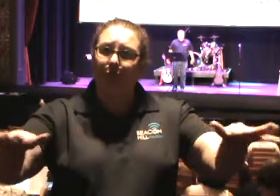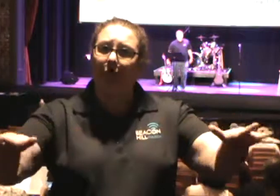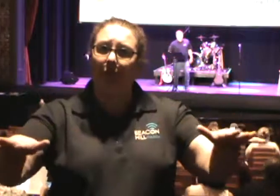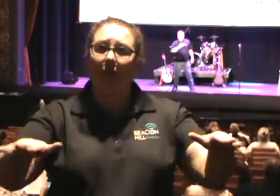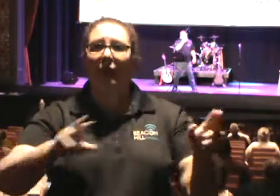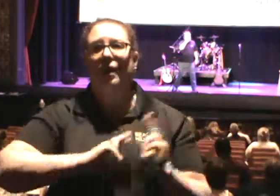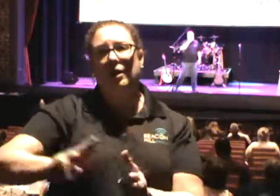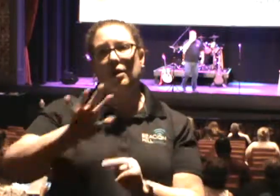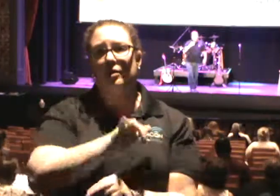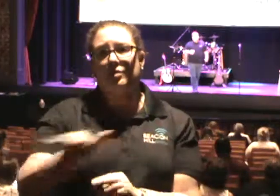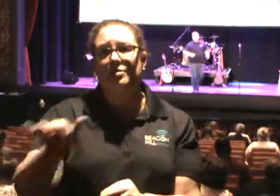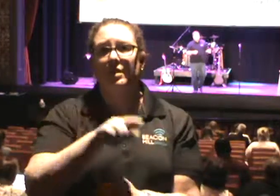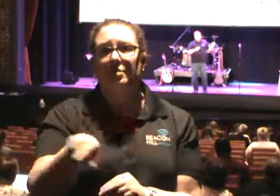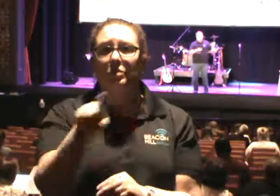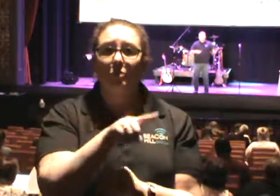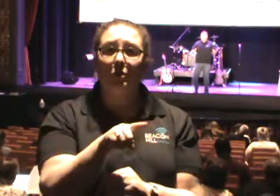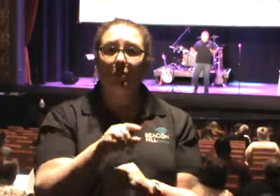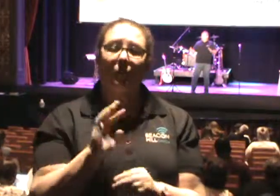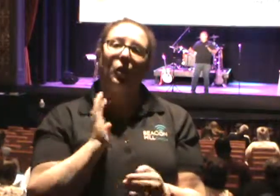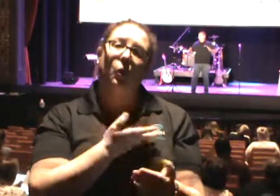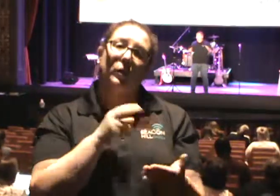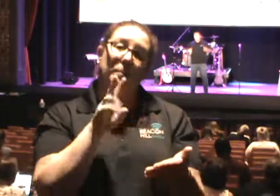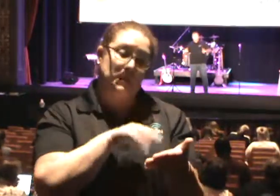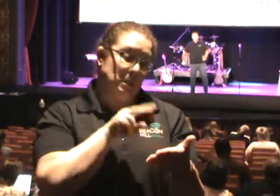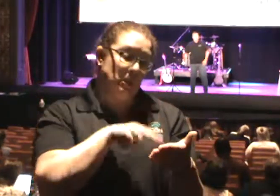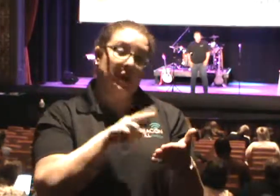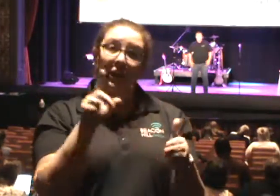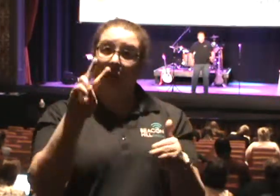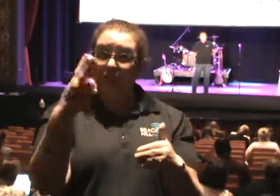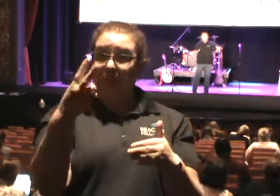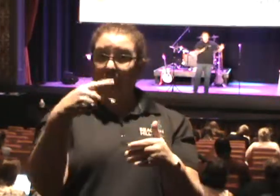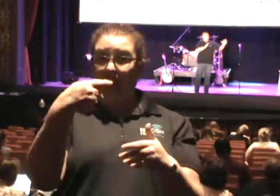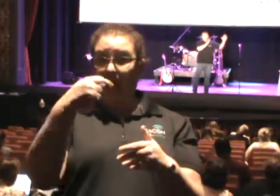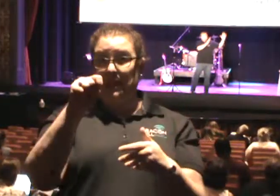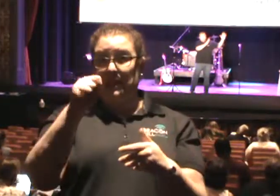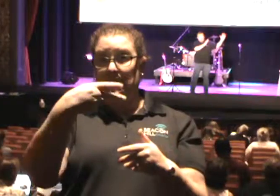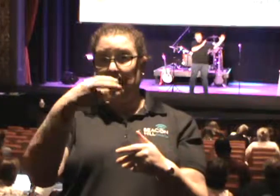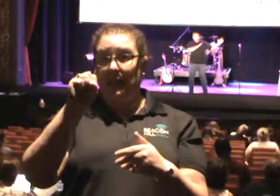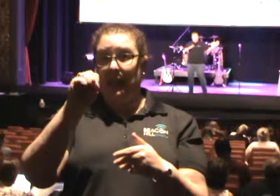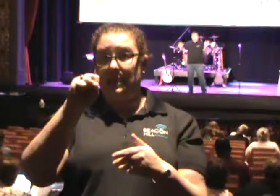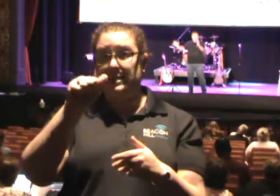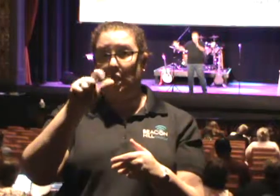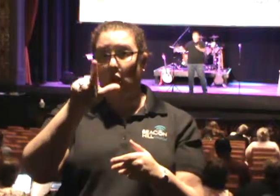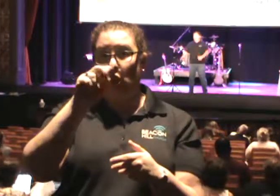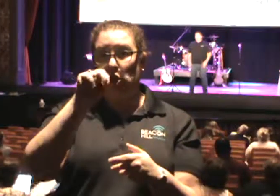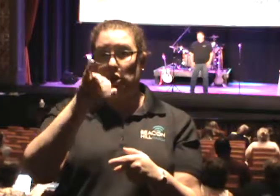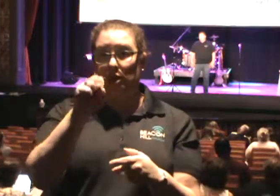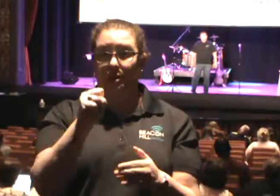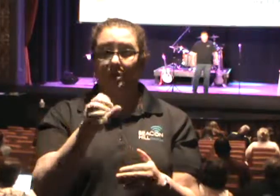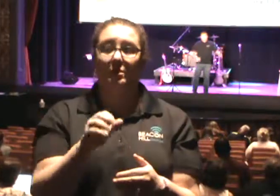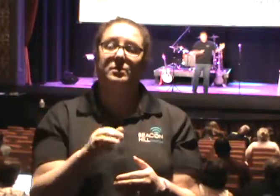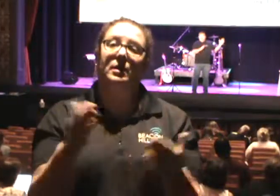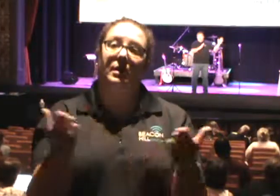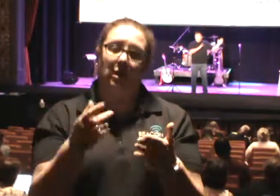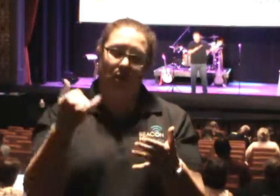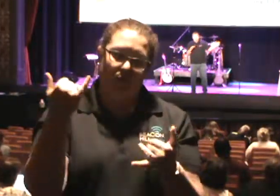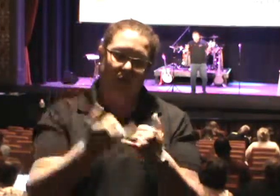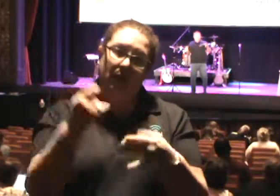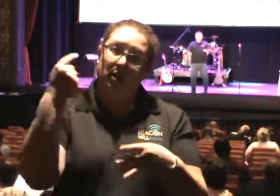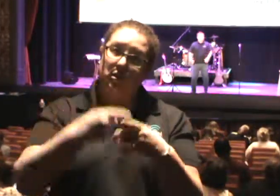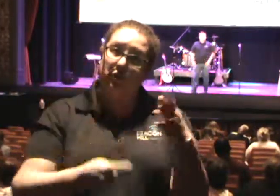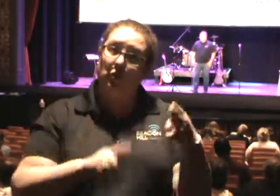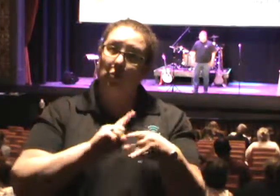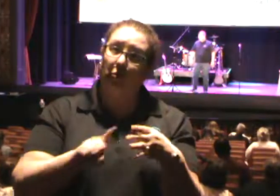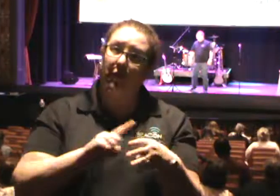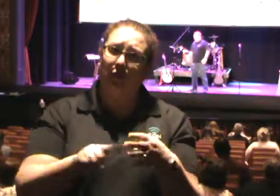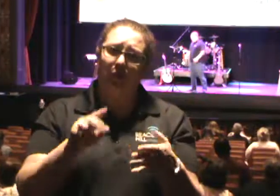it was with you. We've been going through 2 Thessalonians for a couple of weeks here at Beacon Hill. We just walked right through books of the Bible verse